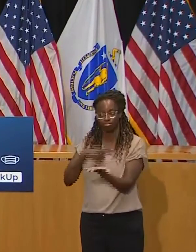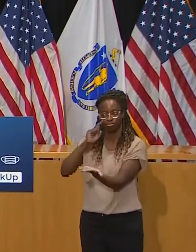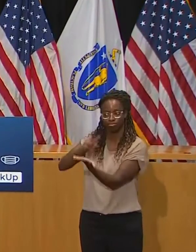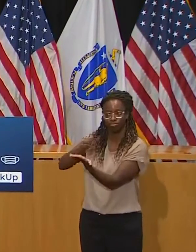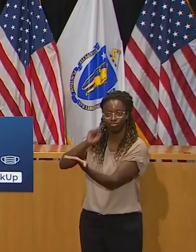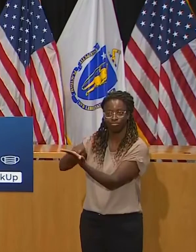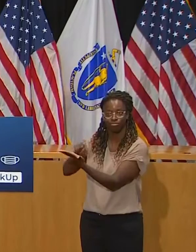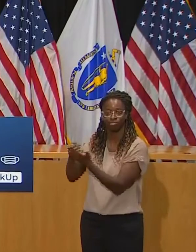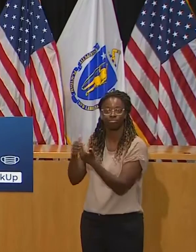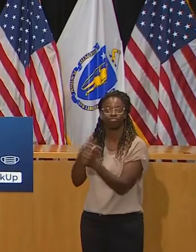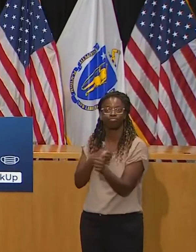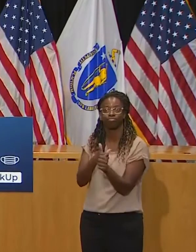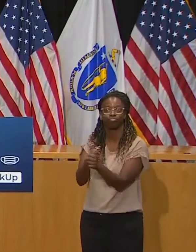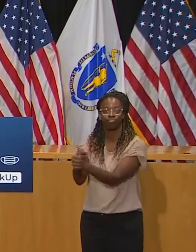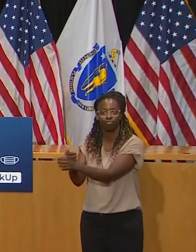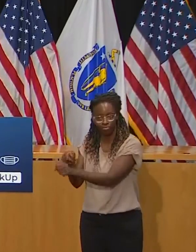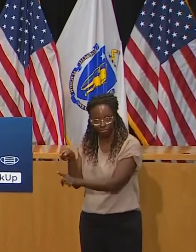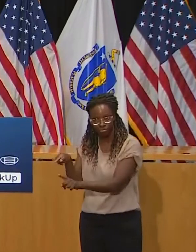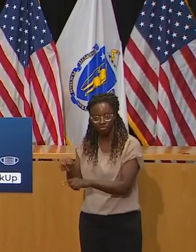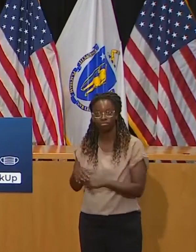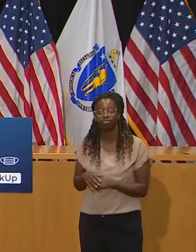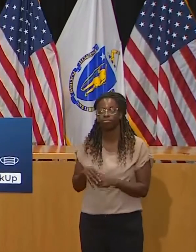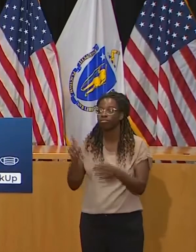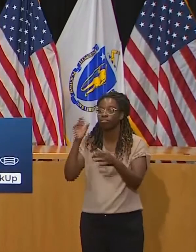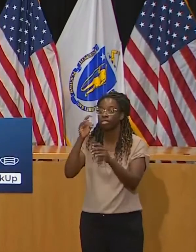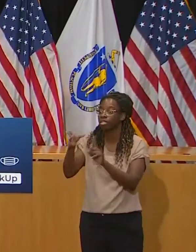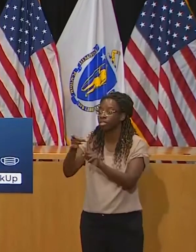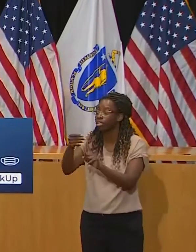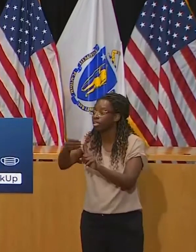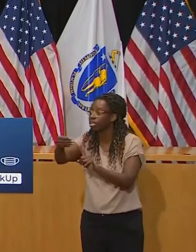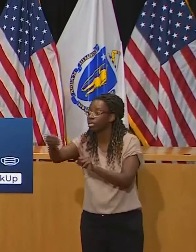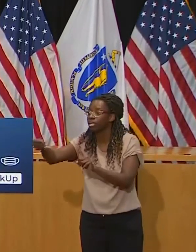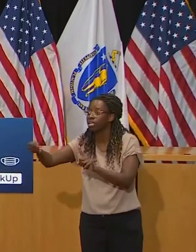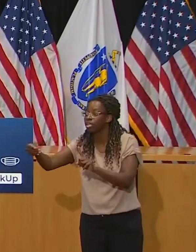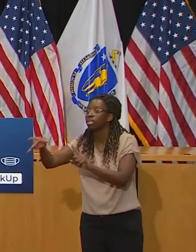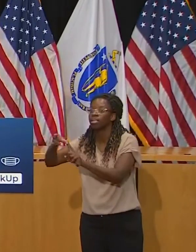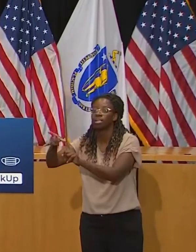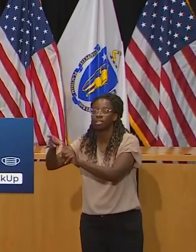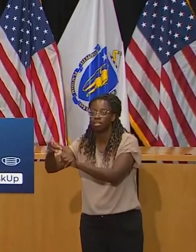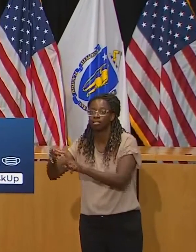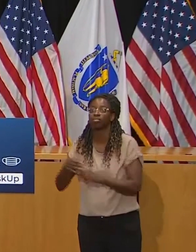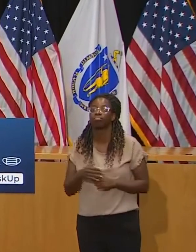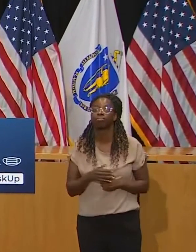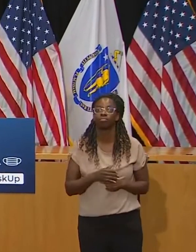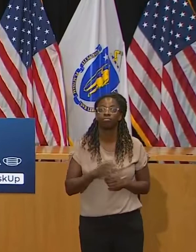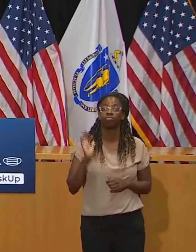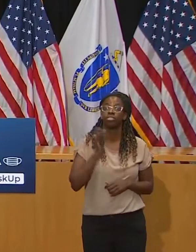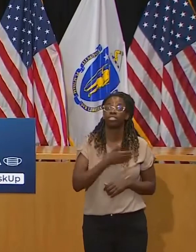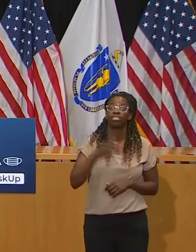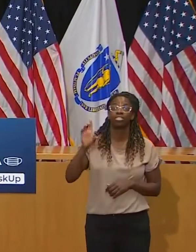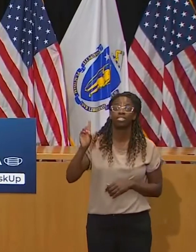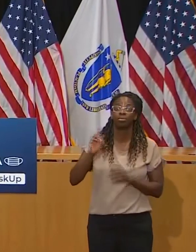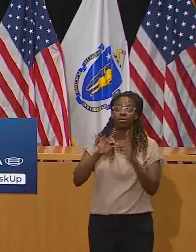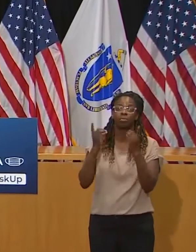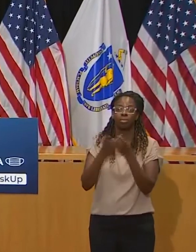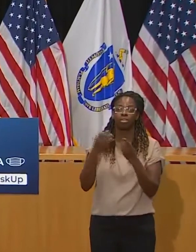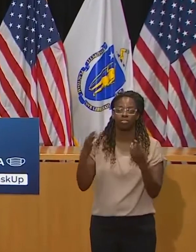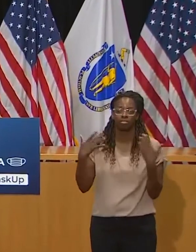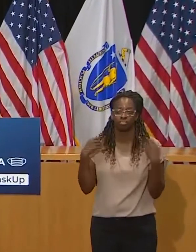to other people who had symptoms who showed up in the DPH data. So one of the reasons why some of this contact tracing